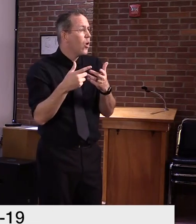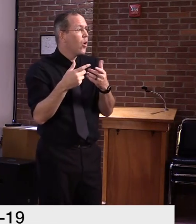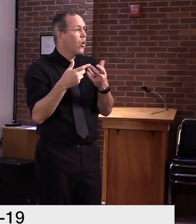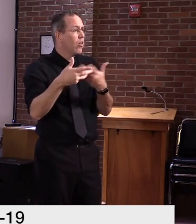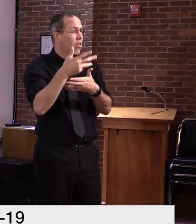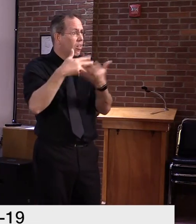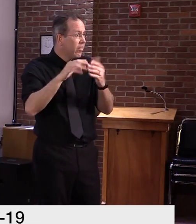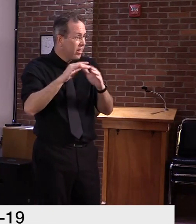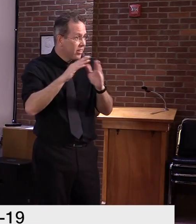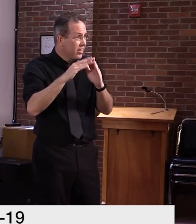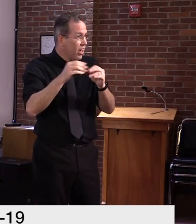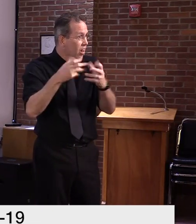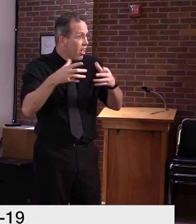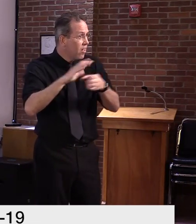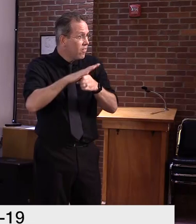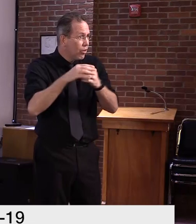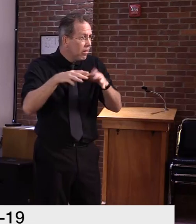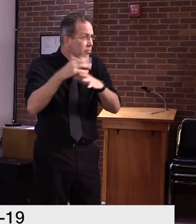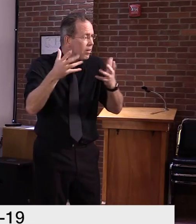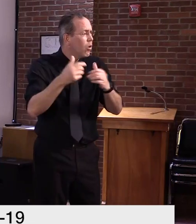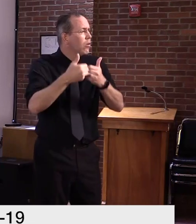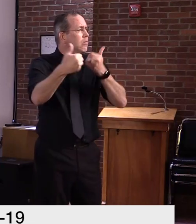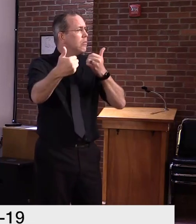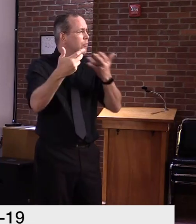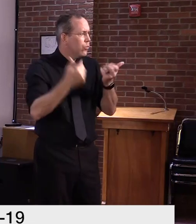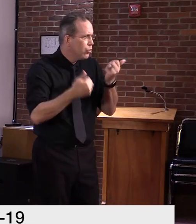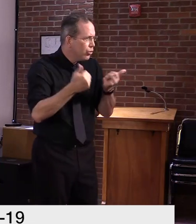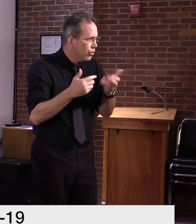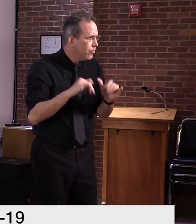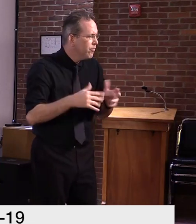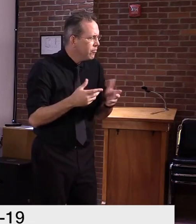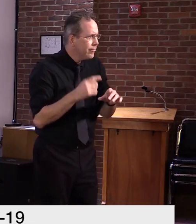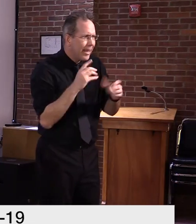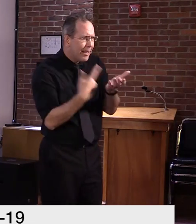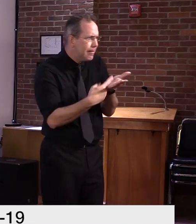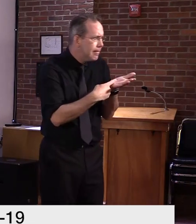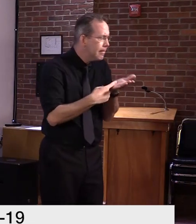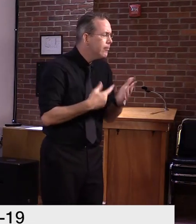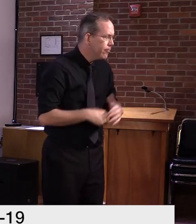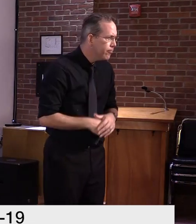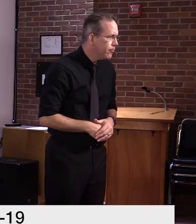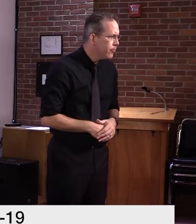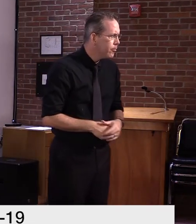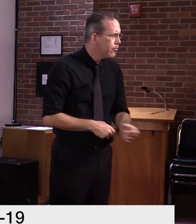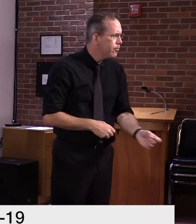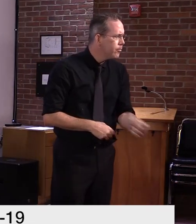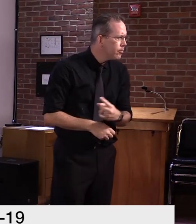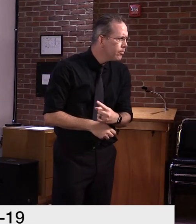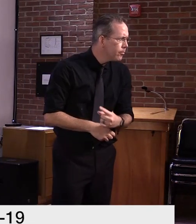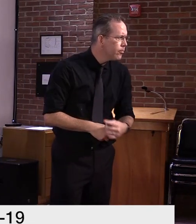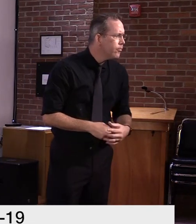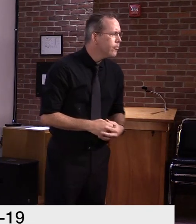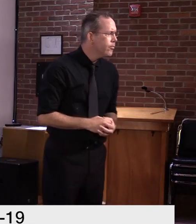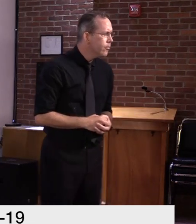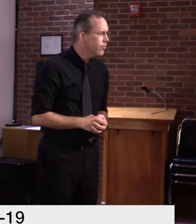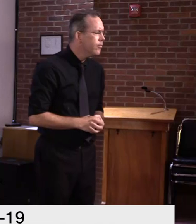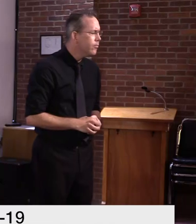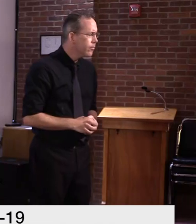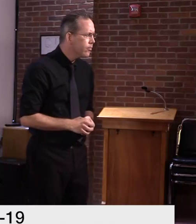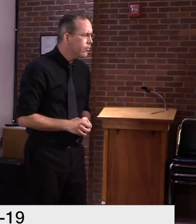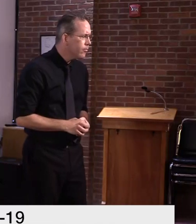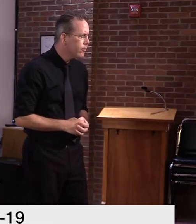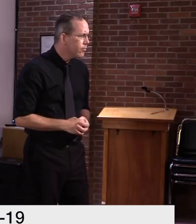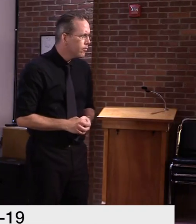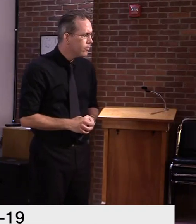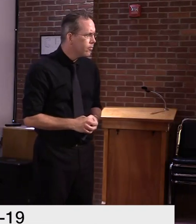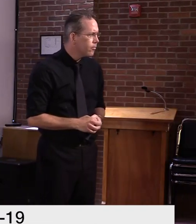And a quick follow-up, um, what are the realistic expectations for students during this? I mean, a school day is typically eight, mean,